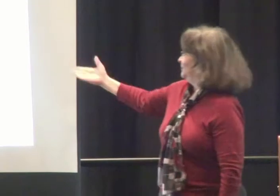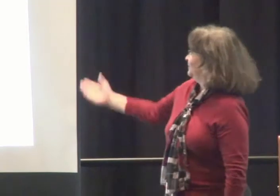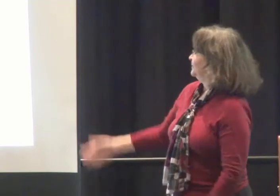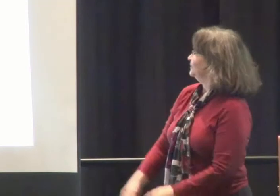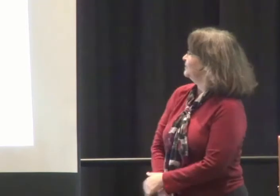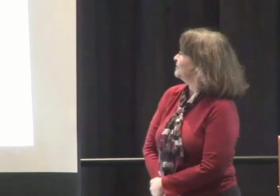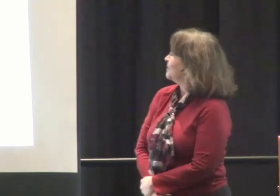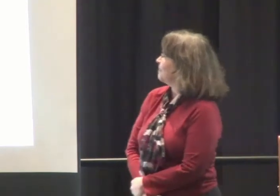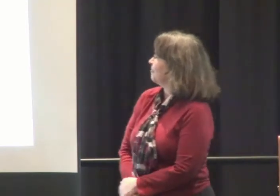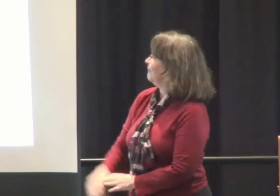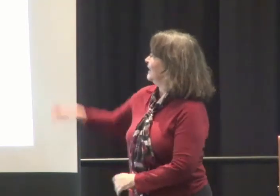this grant program.